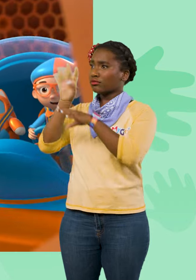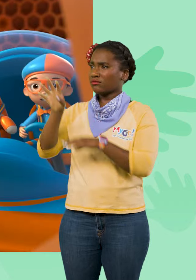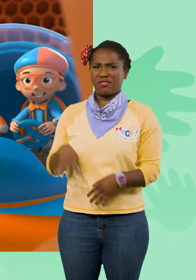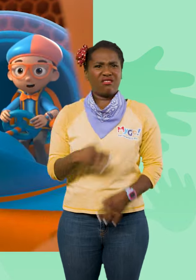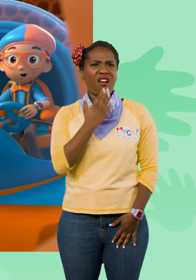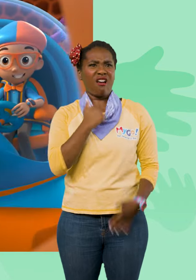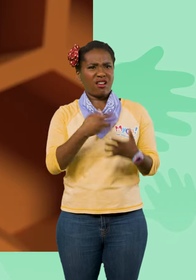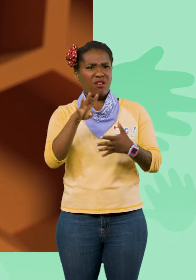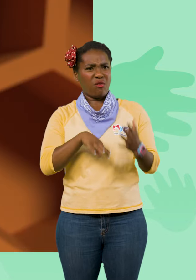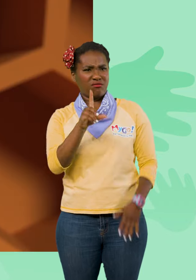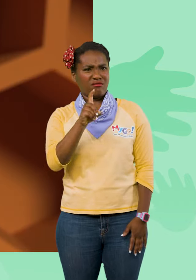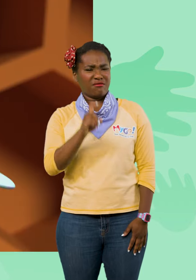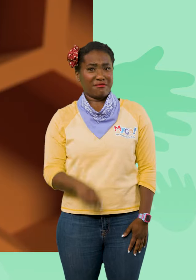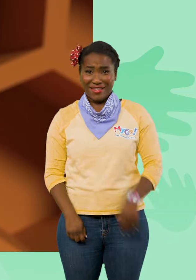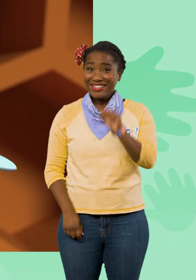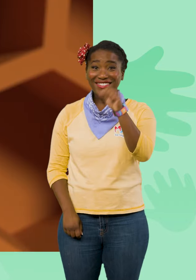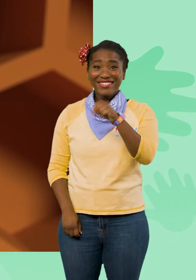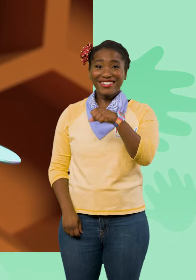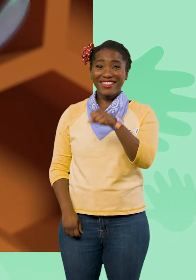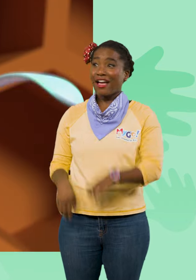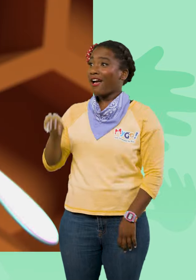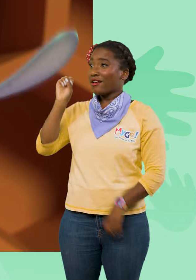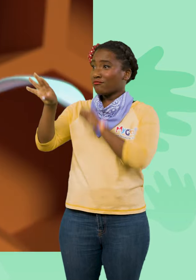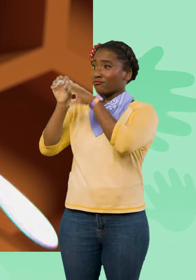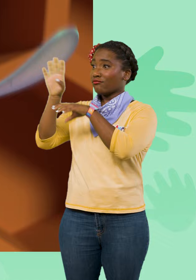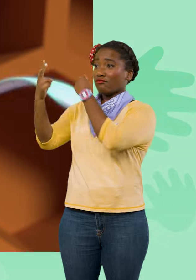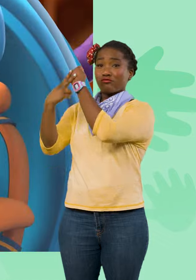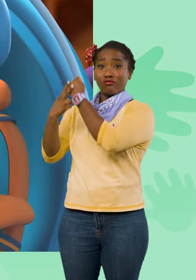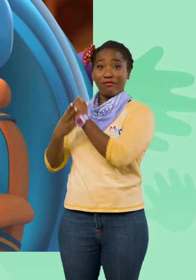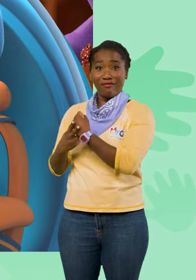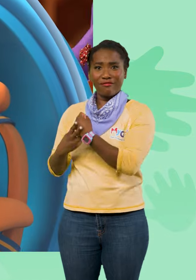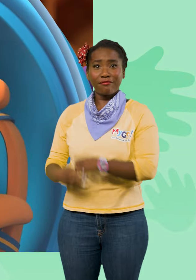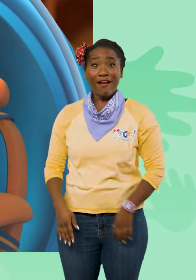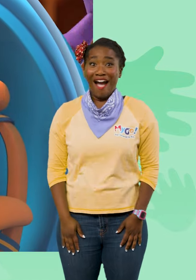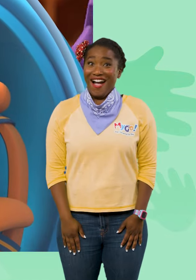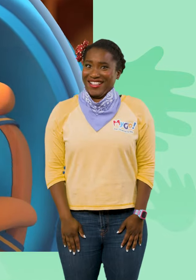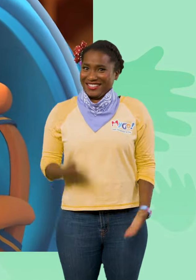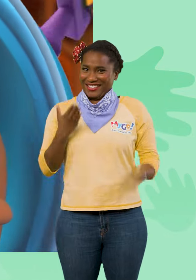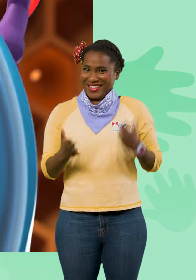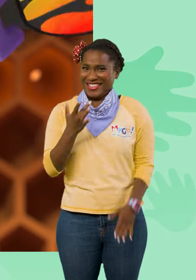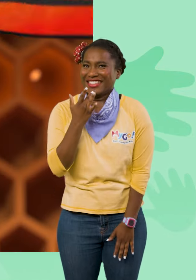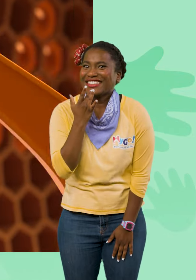honeycomb? Yep. We store the honey in the honeycomb. Maybe I can taste some honey.